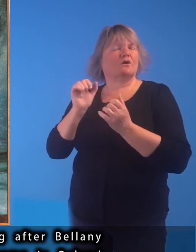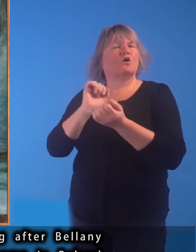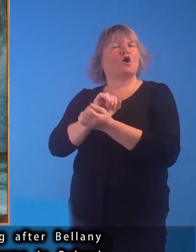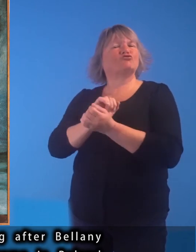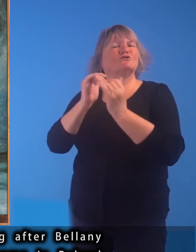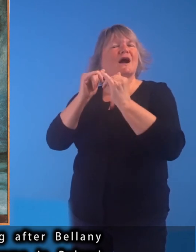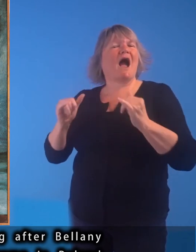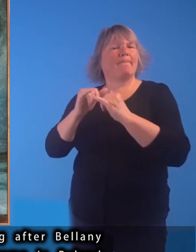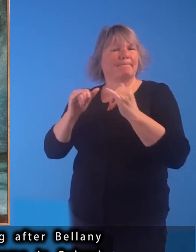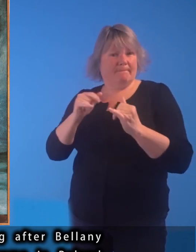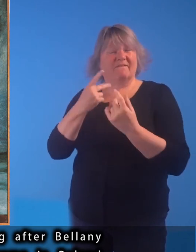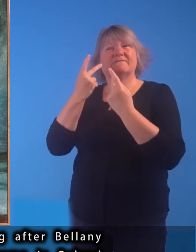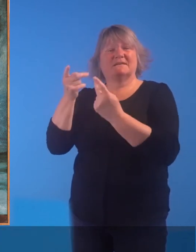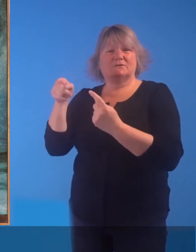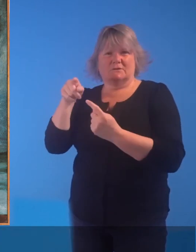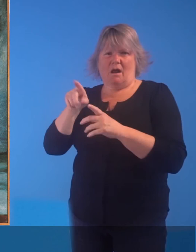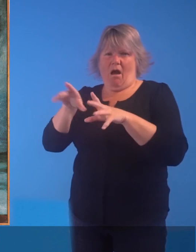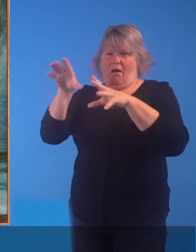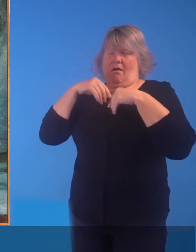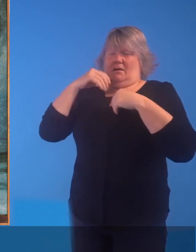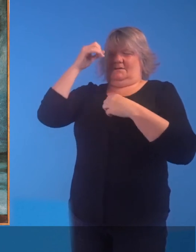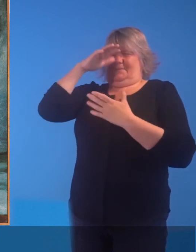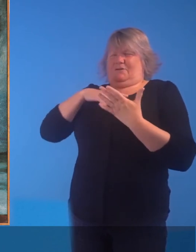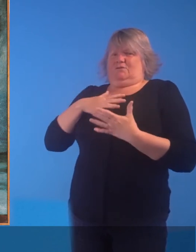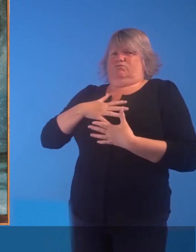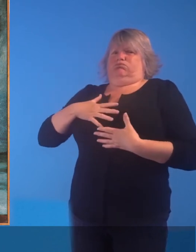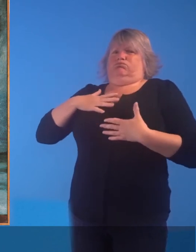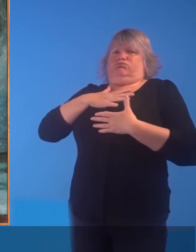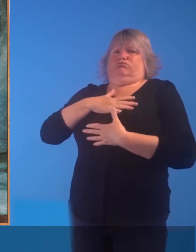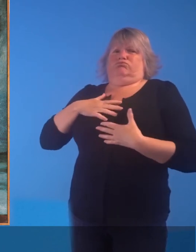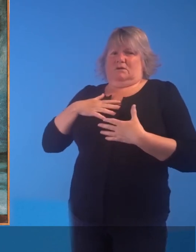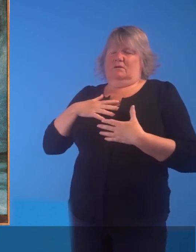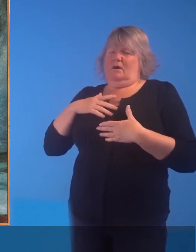an experience which deeply affected the young artist.